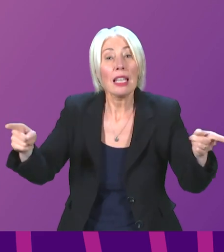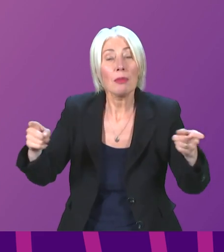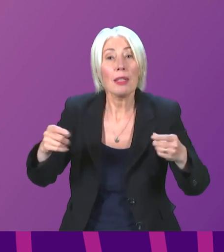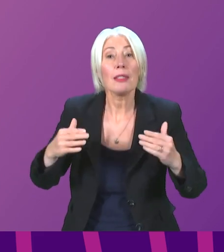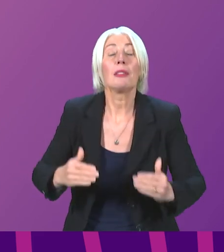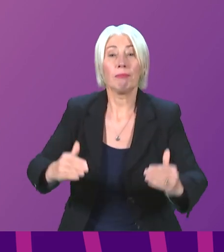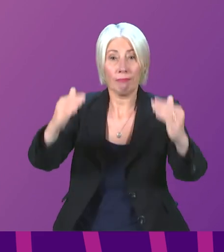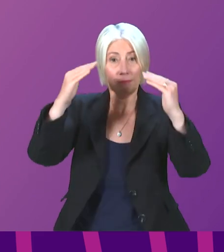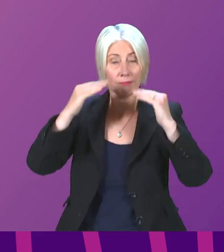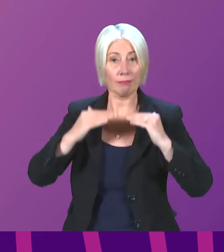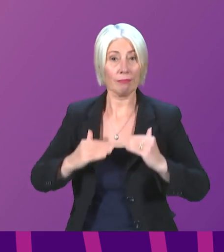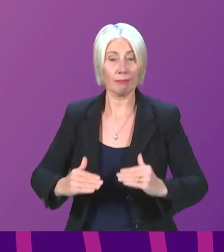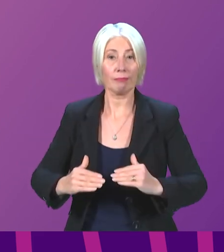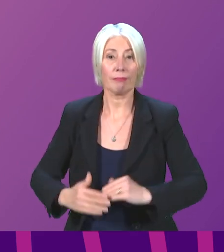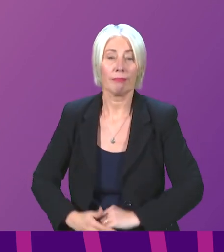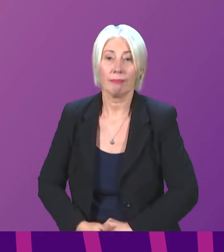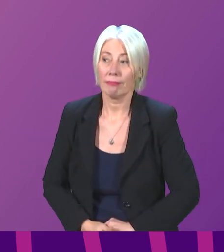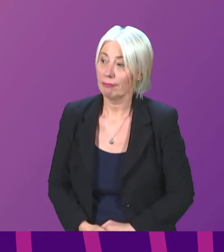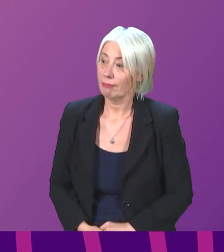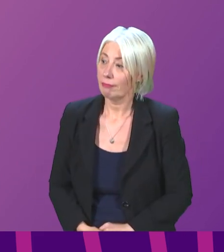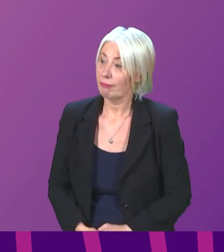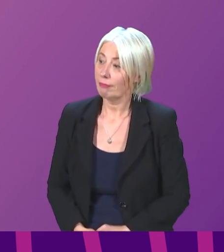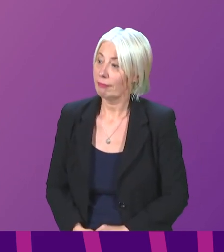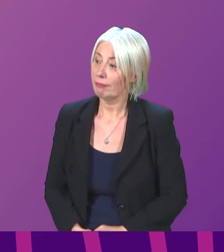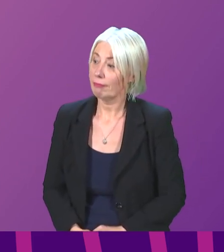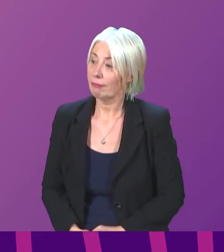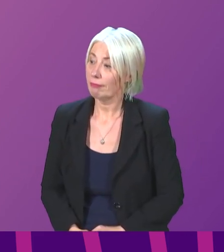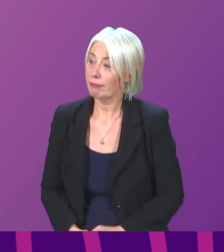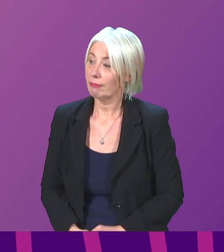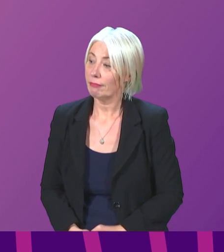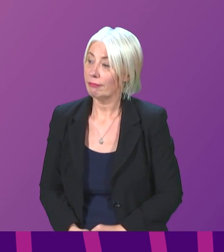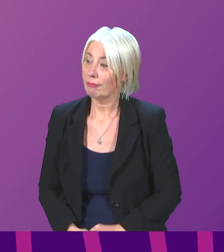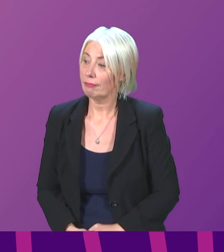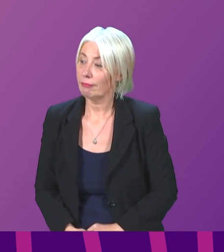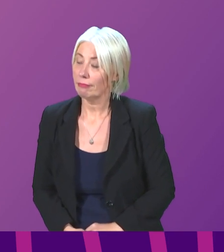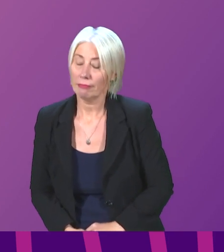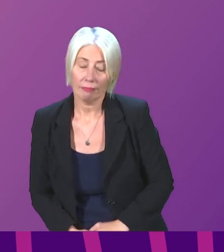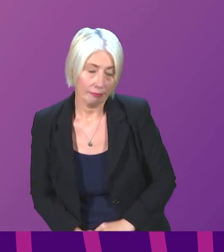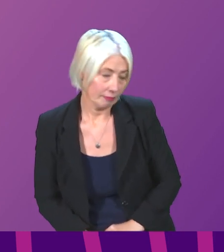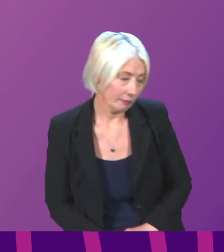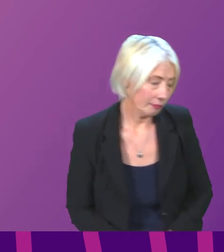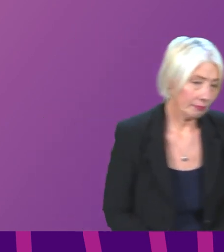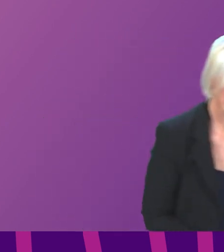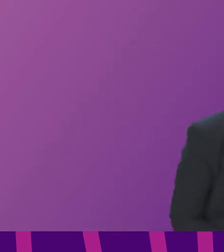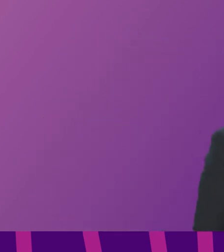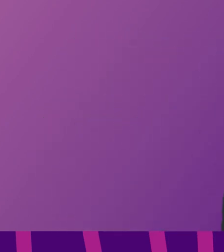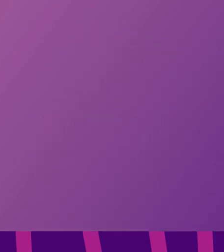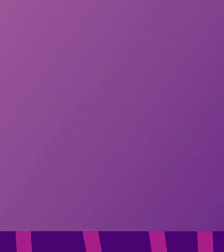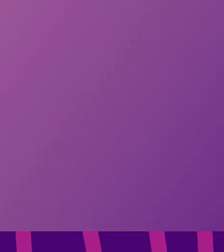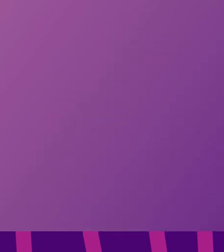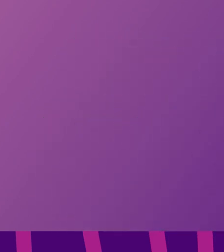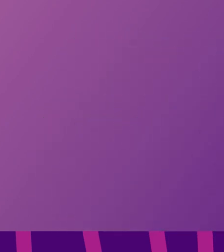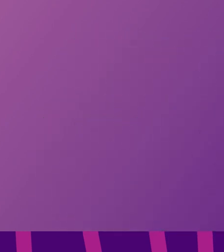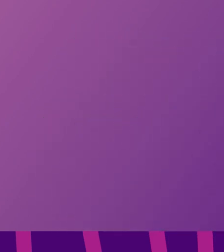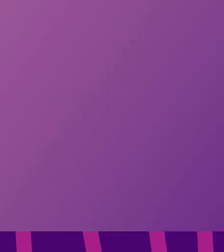of two parliamentary bureau motions. And I asked George Adam on behalf of the parliamentary bureau to move motions 5910 on committee